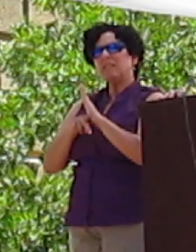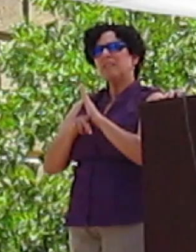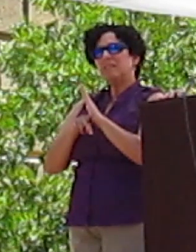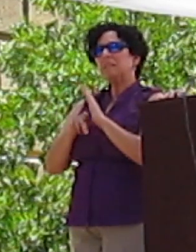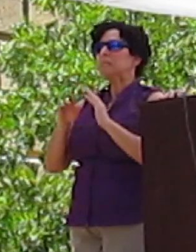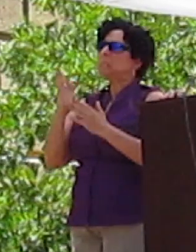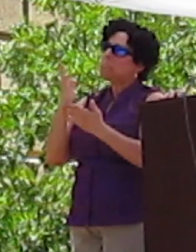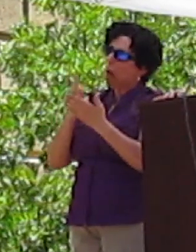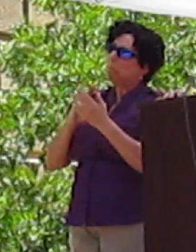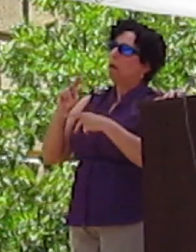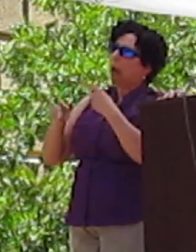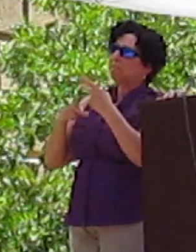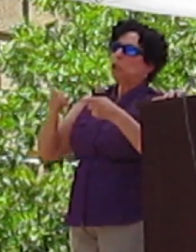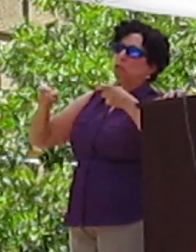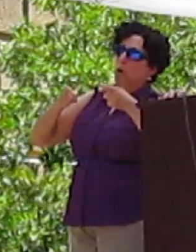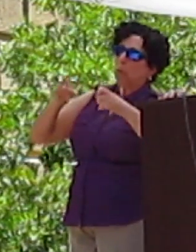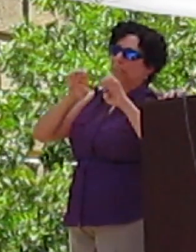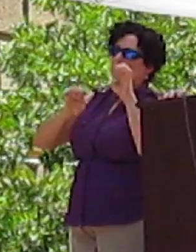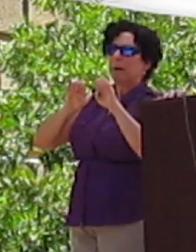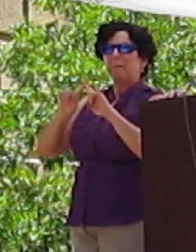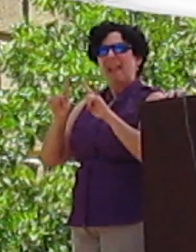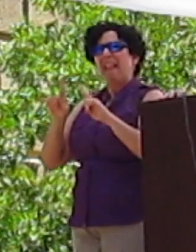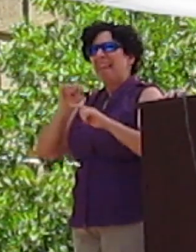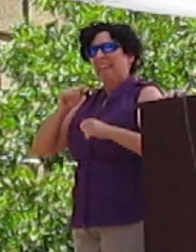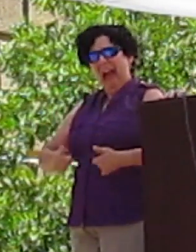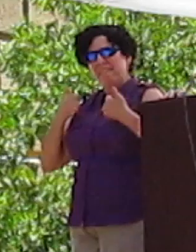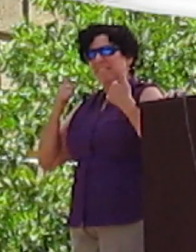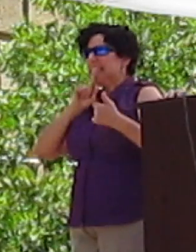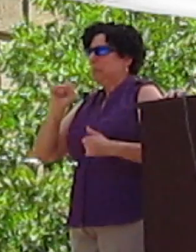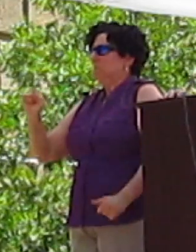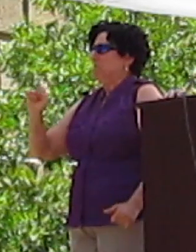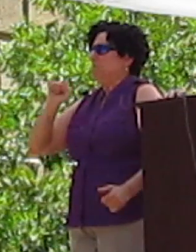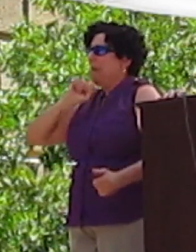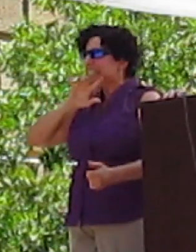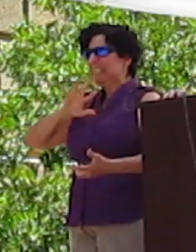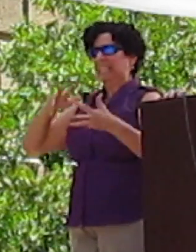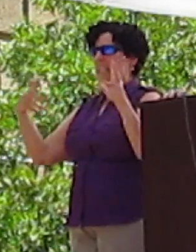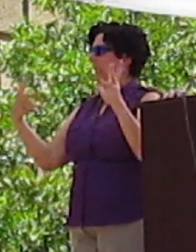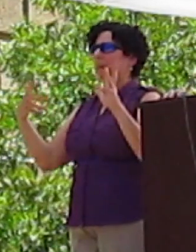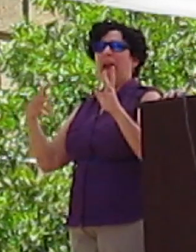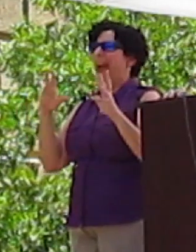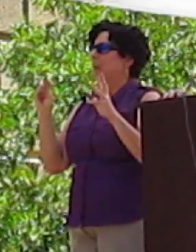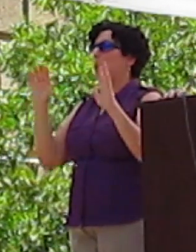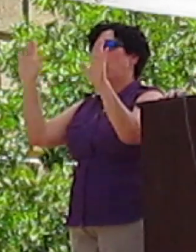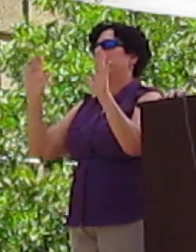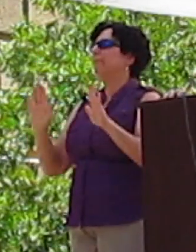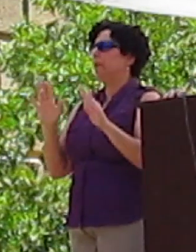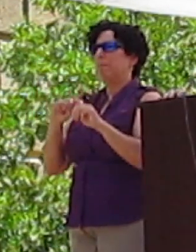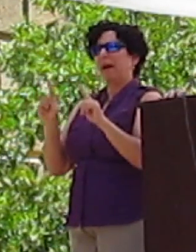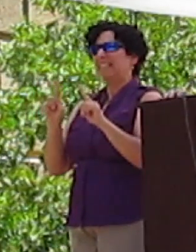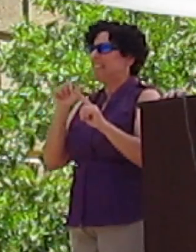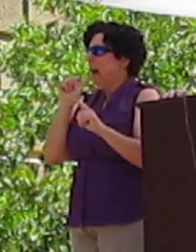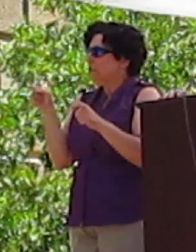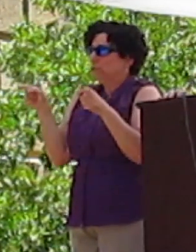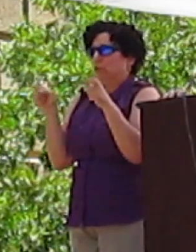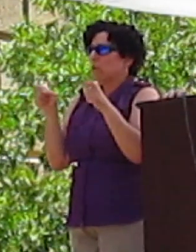experiments. No, quite the opposite. Life is messy and wonderful, but not controlled. I ask that we all look back at